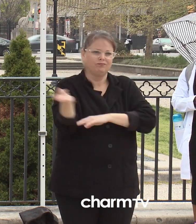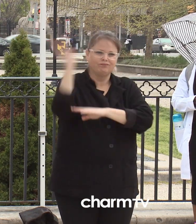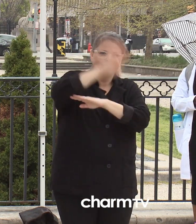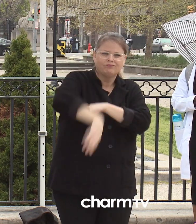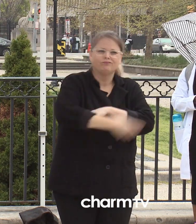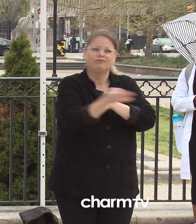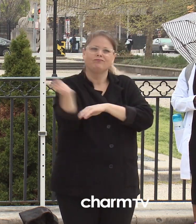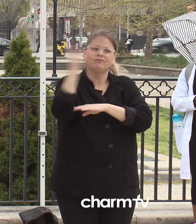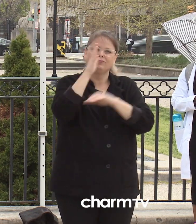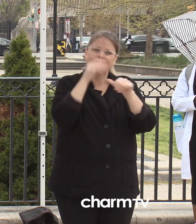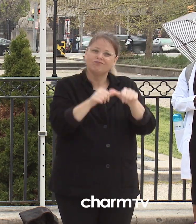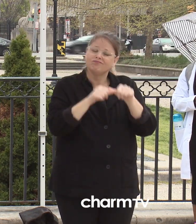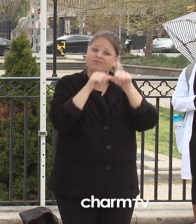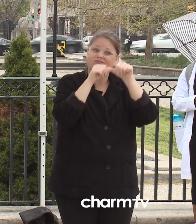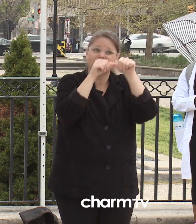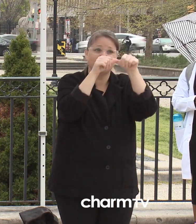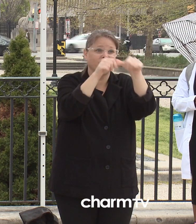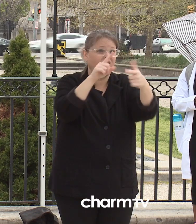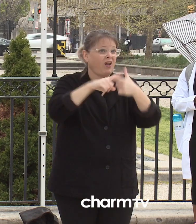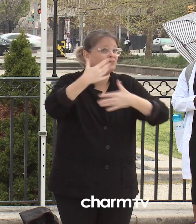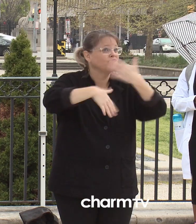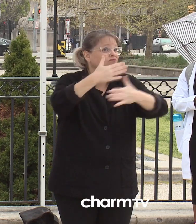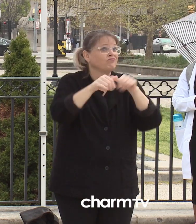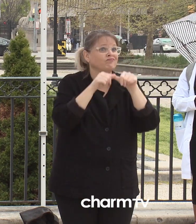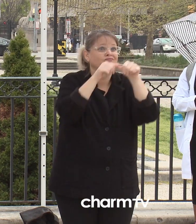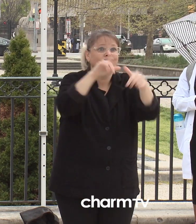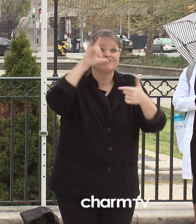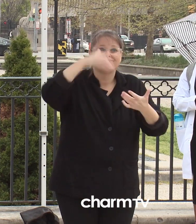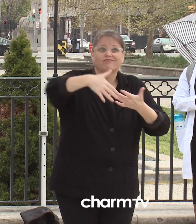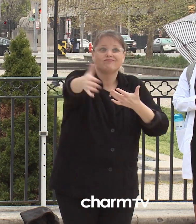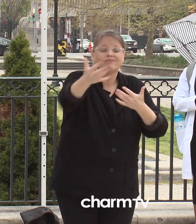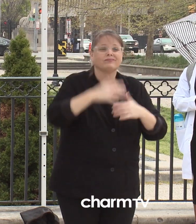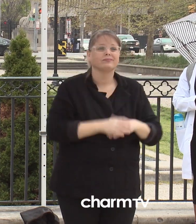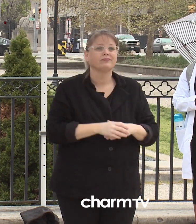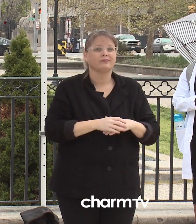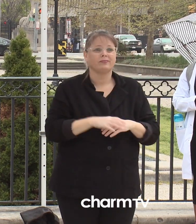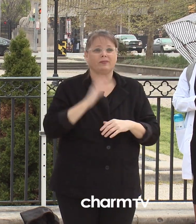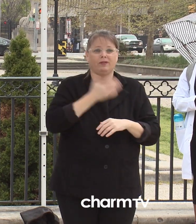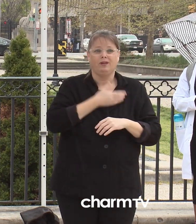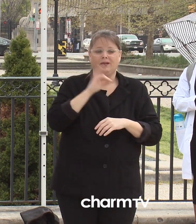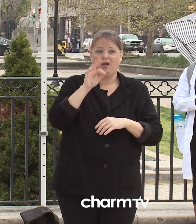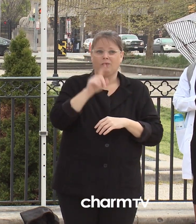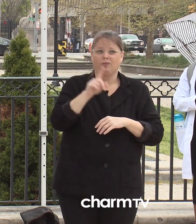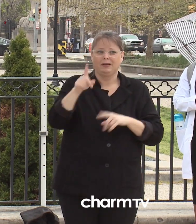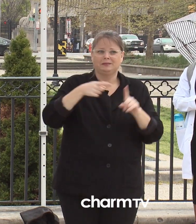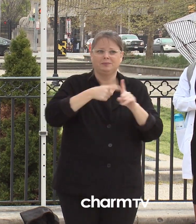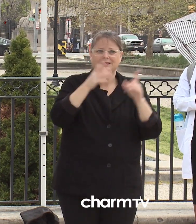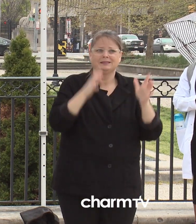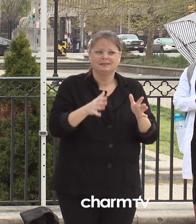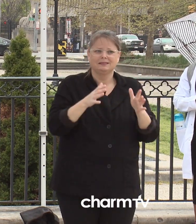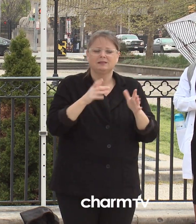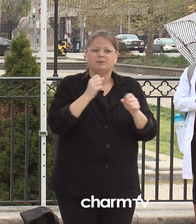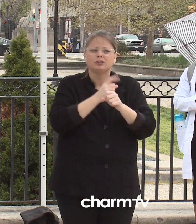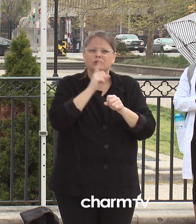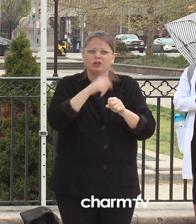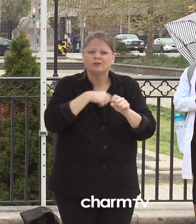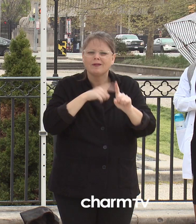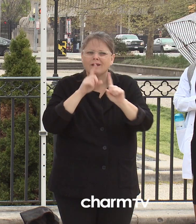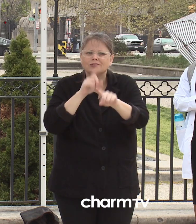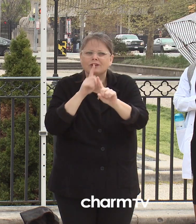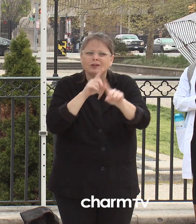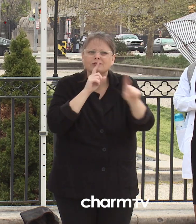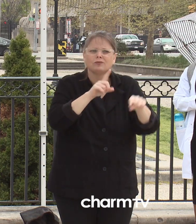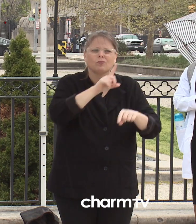required. Our 911 specialists continue to screen all 911 calls for potential positive COVID